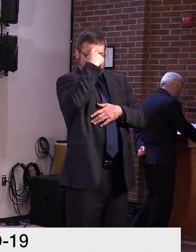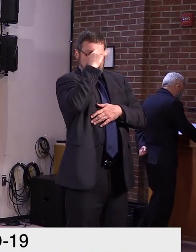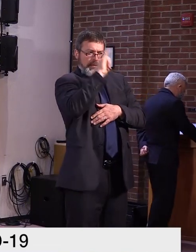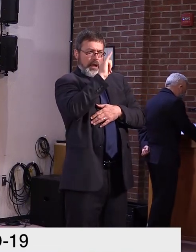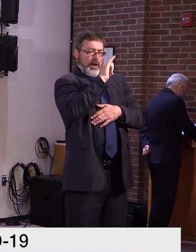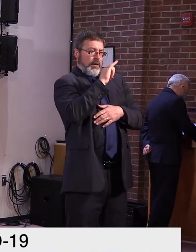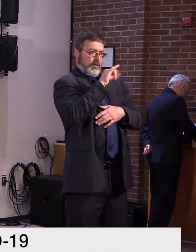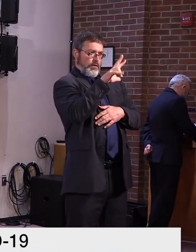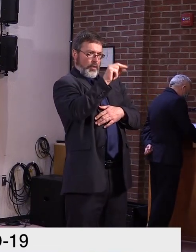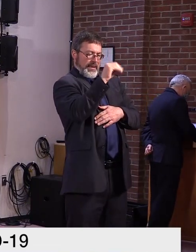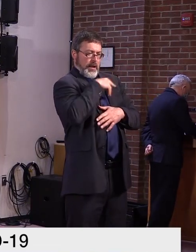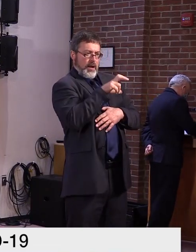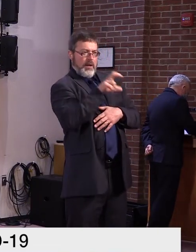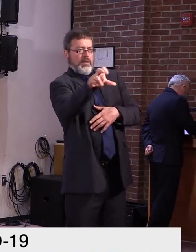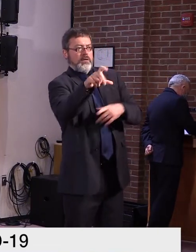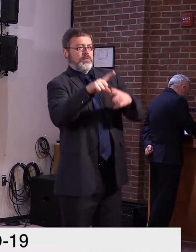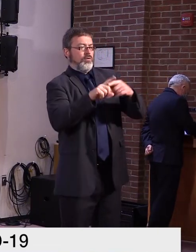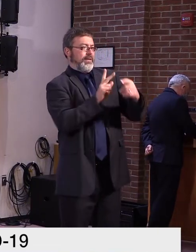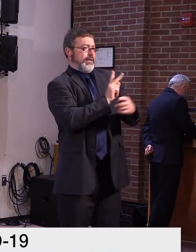Okay. So, so, um,